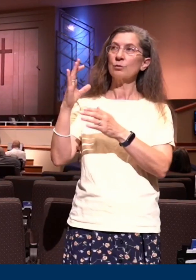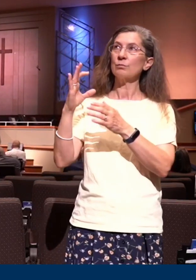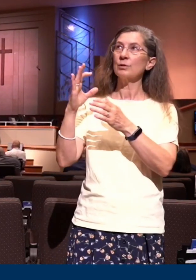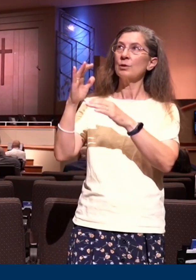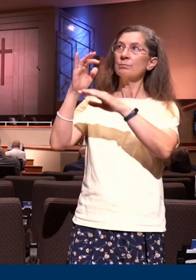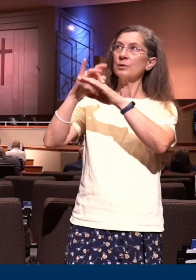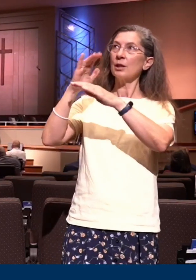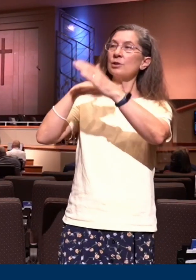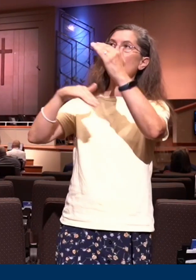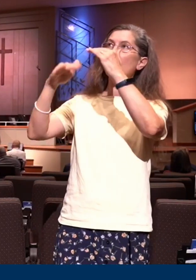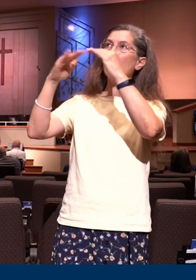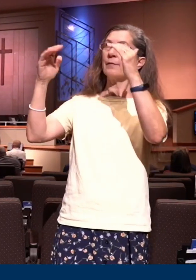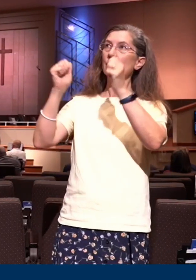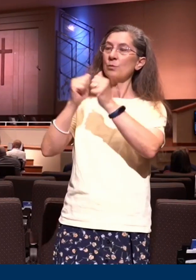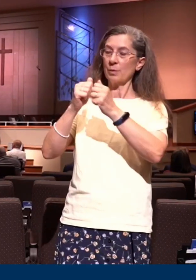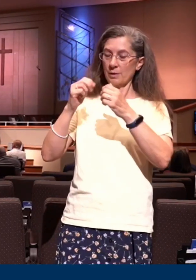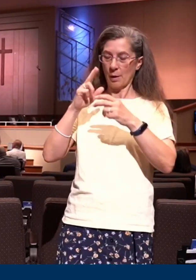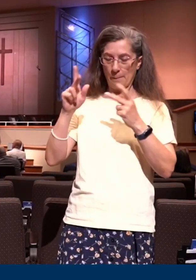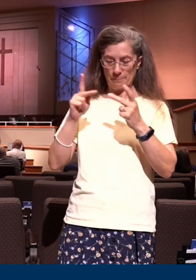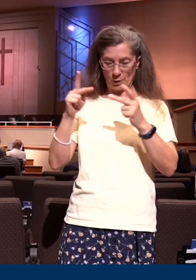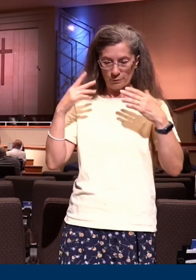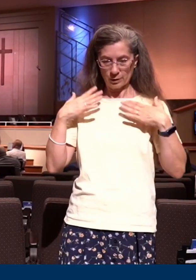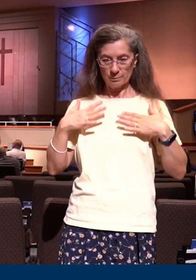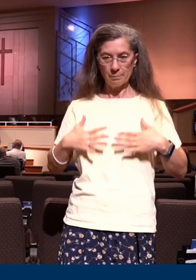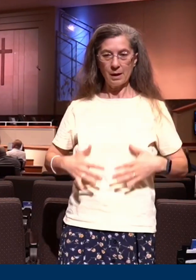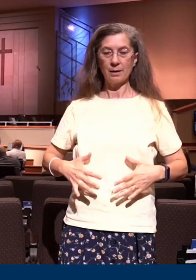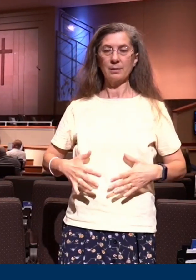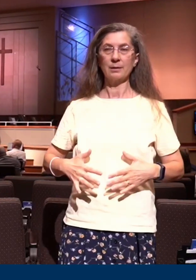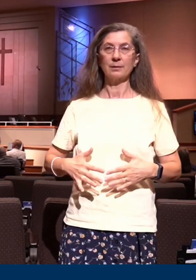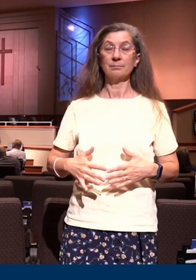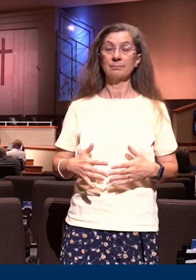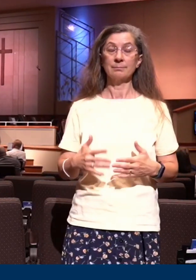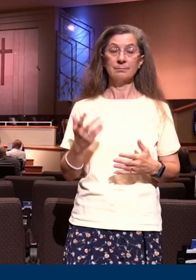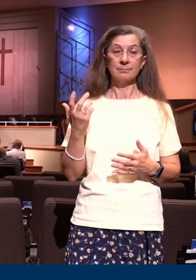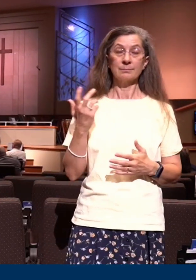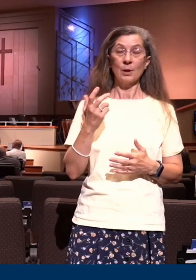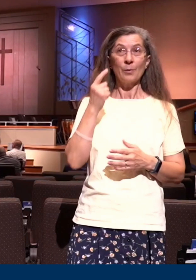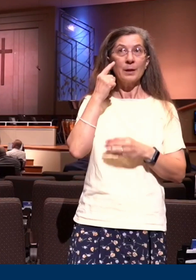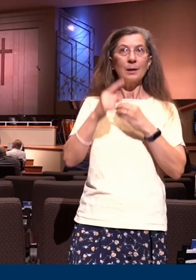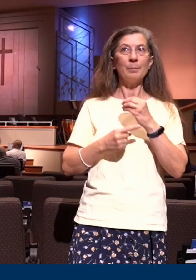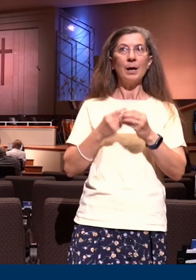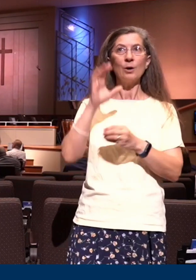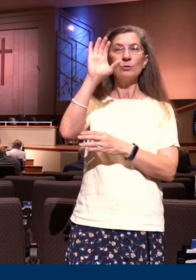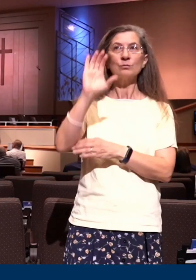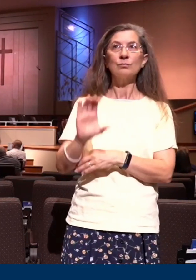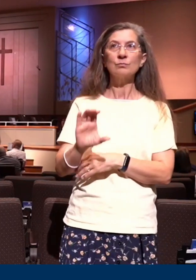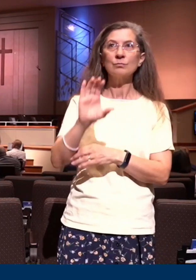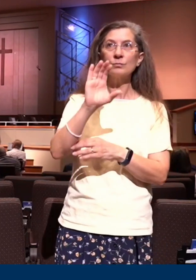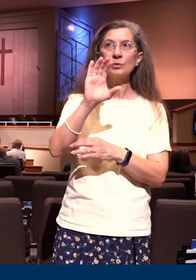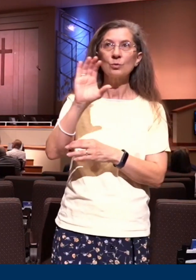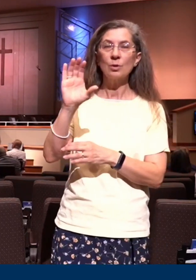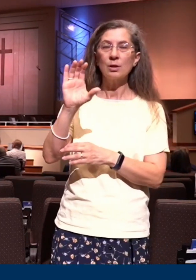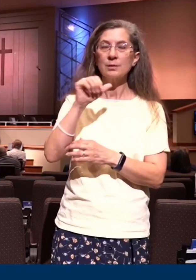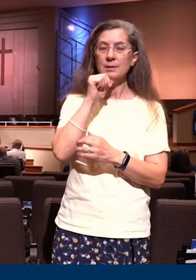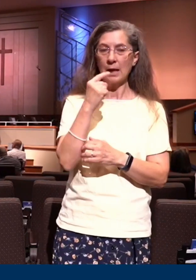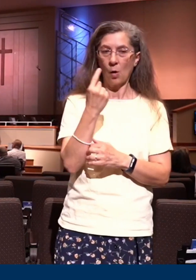with our glorified bodies. In other words, the ramification of the cross is not just for this world, it's for all of eternity.